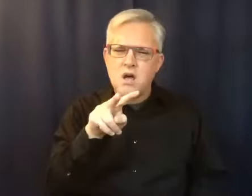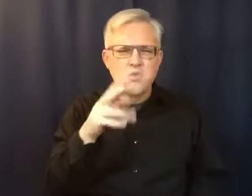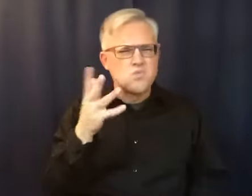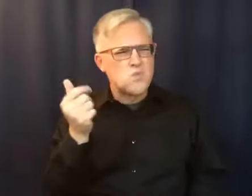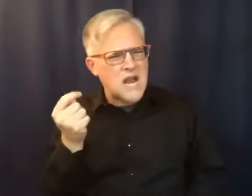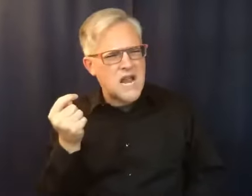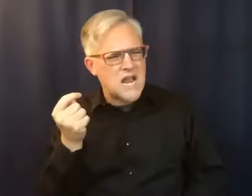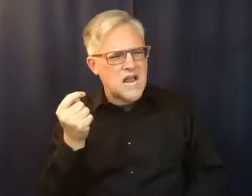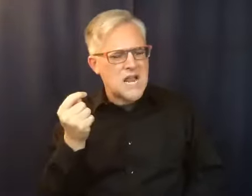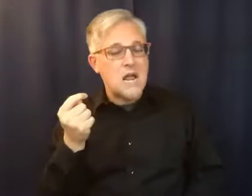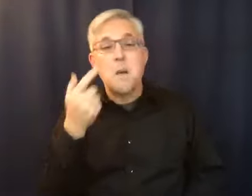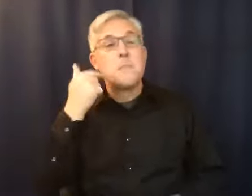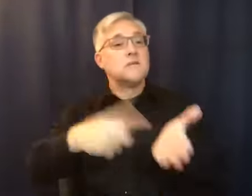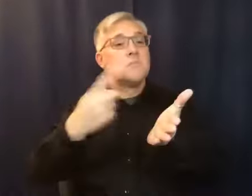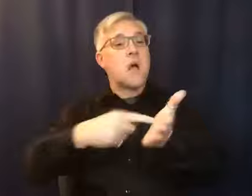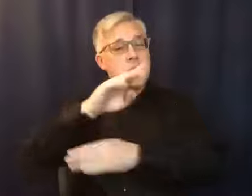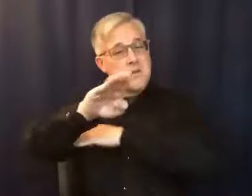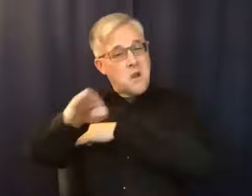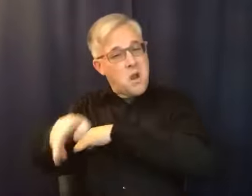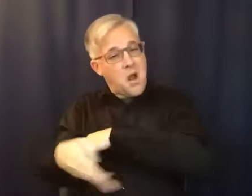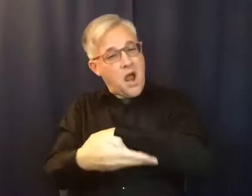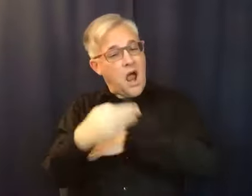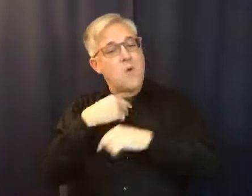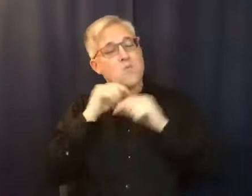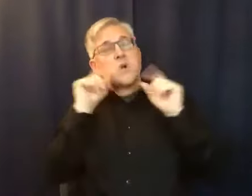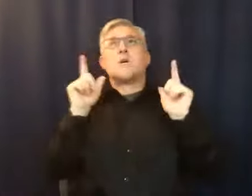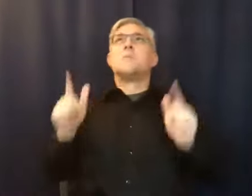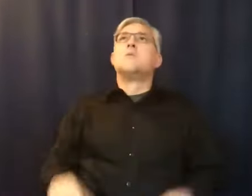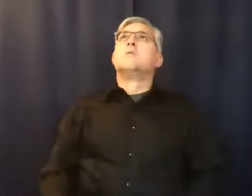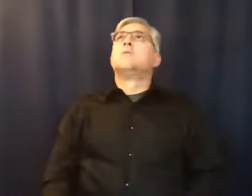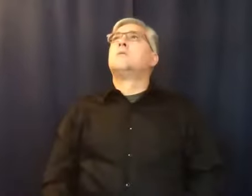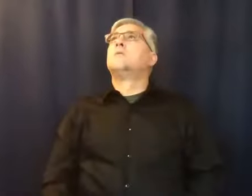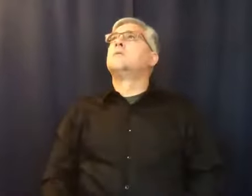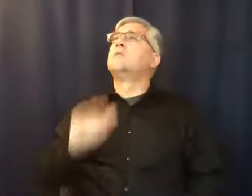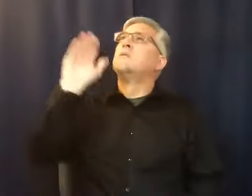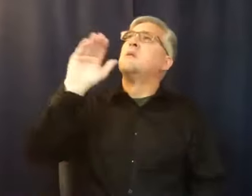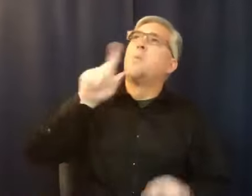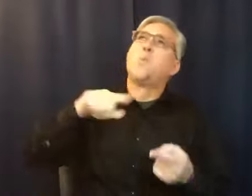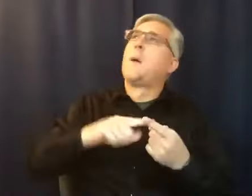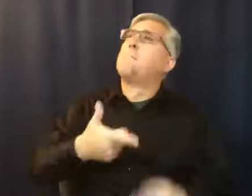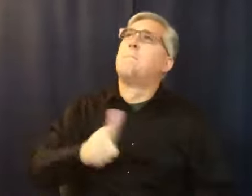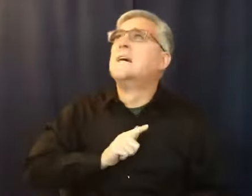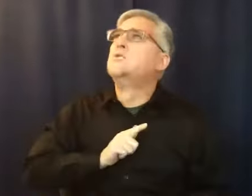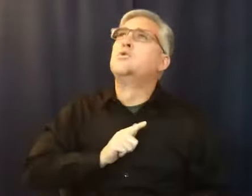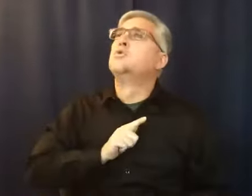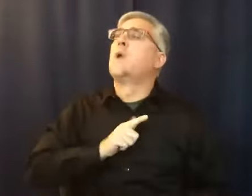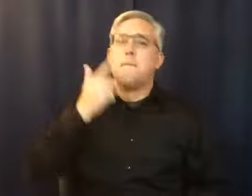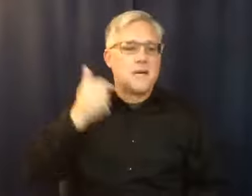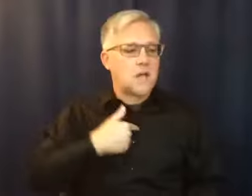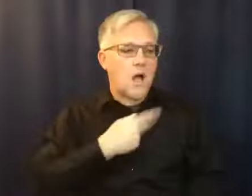would wake up and say, God, when is it going to be my turn? Because I'd be so busy helping the children, doing for them, doing for them. My mission